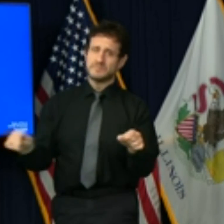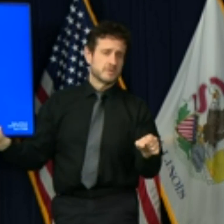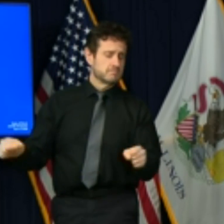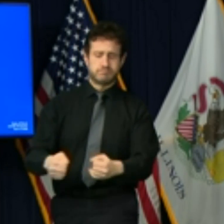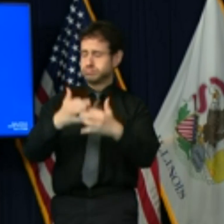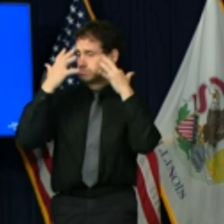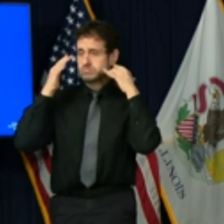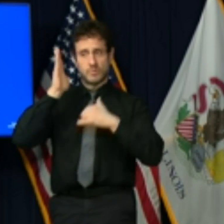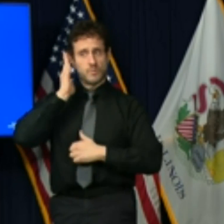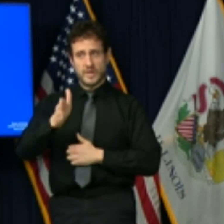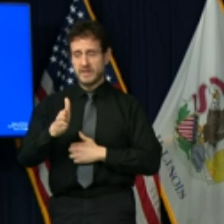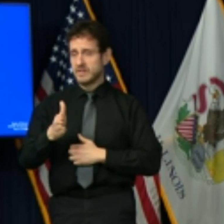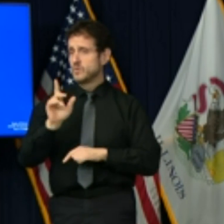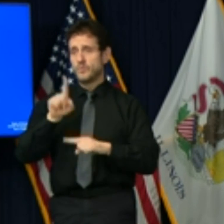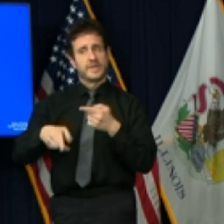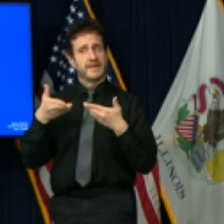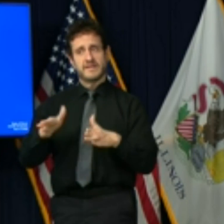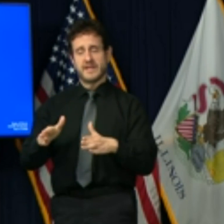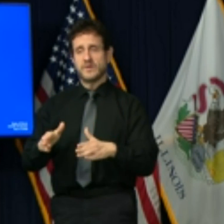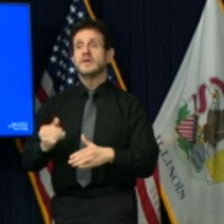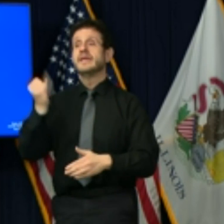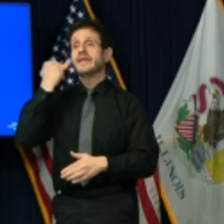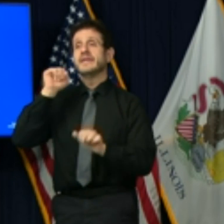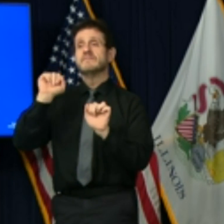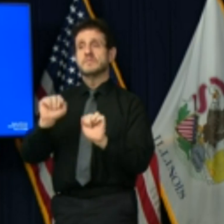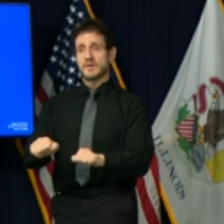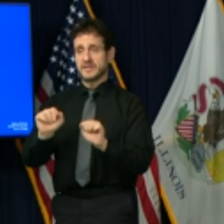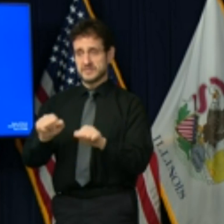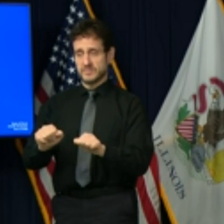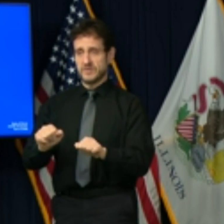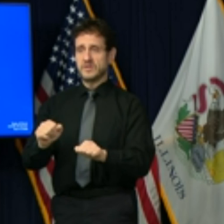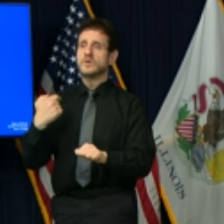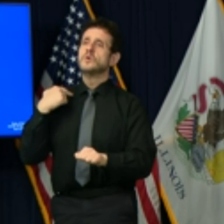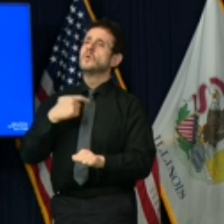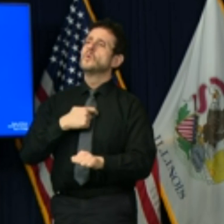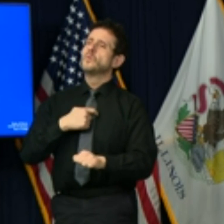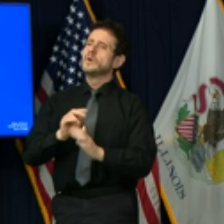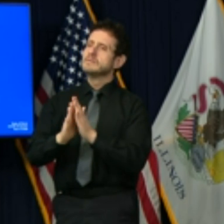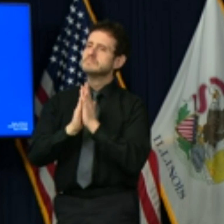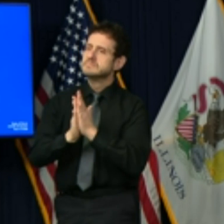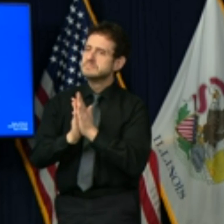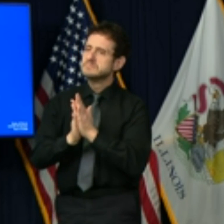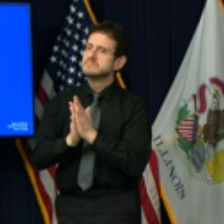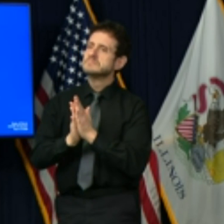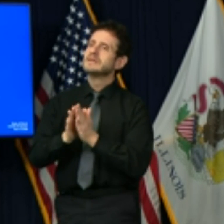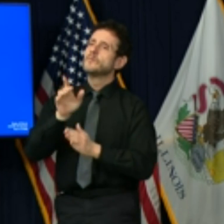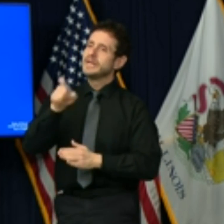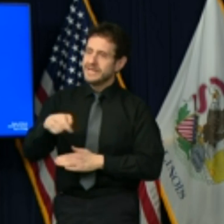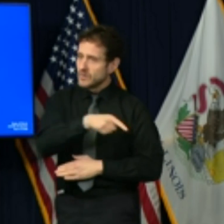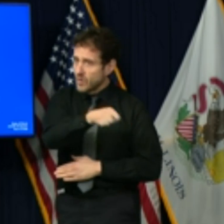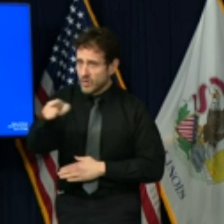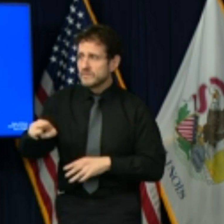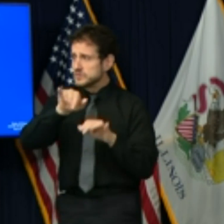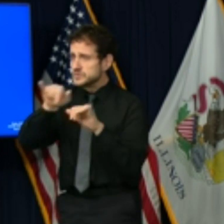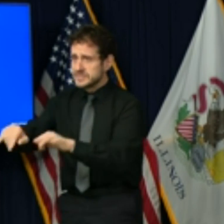that happen. So whenever possible, we need you, we want you to stay home.